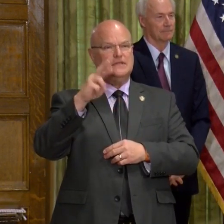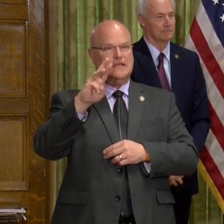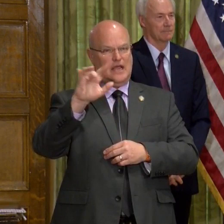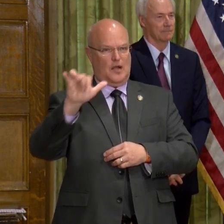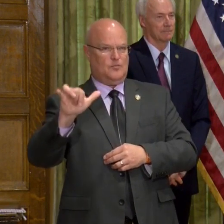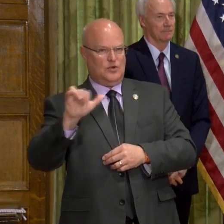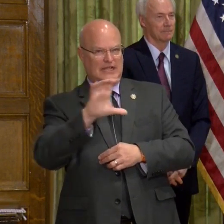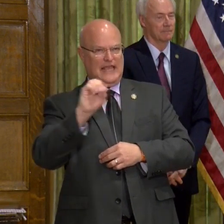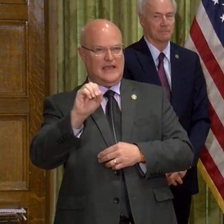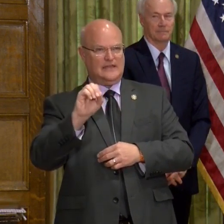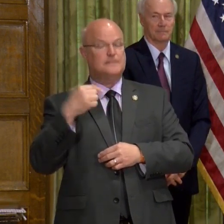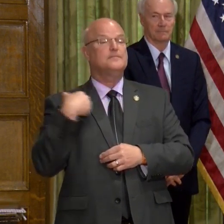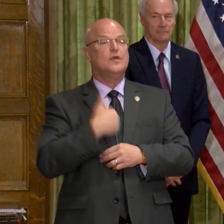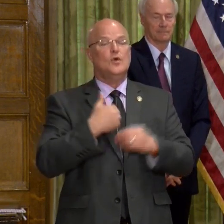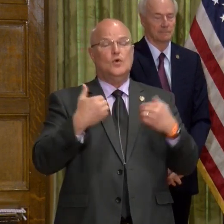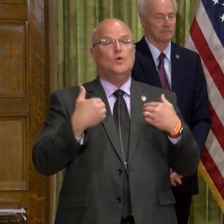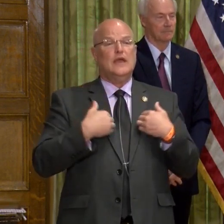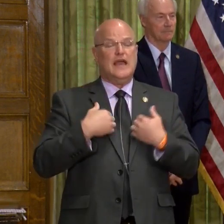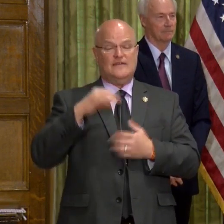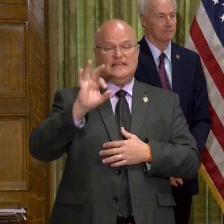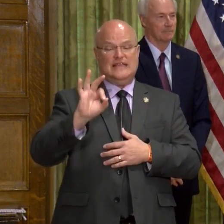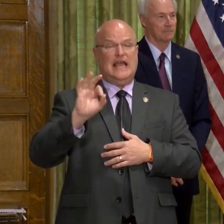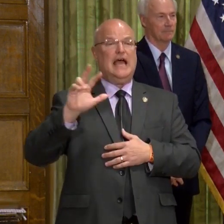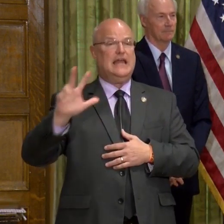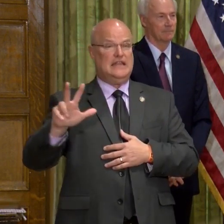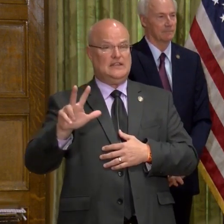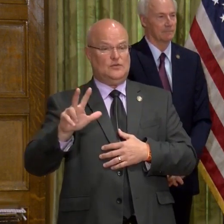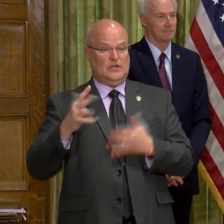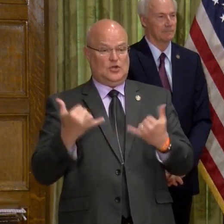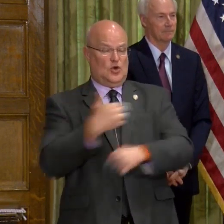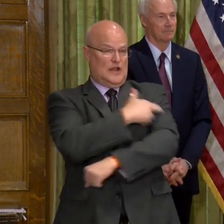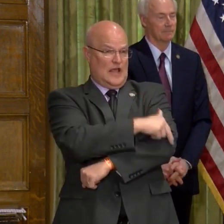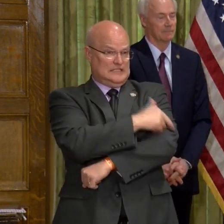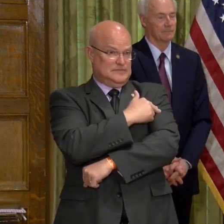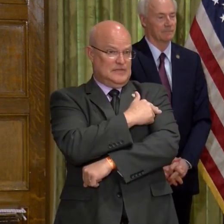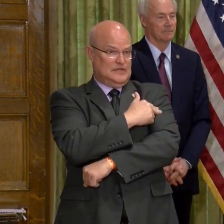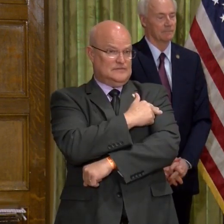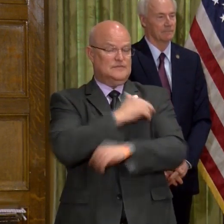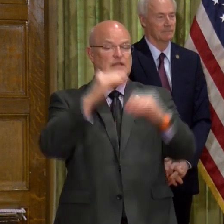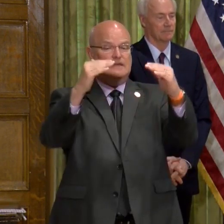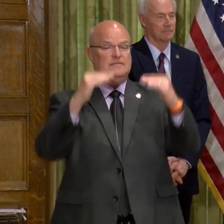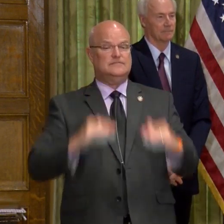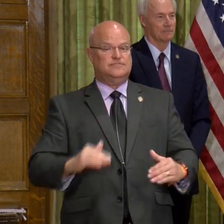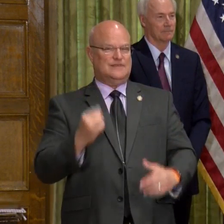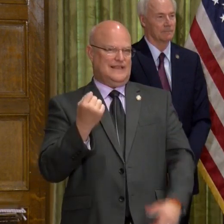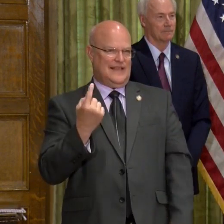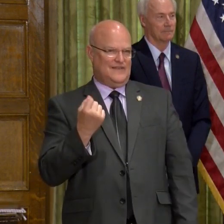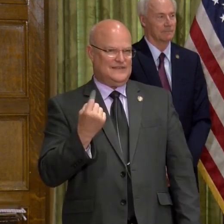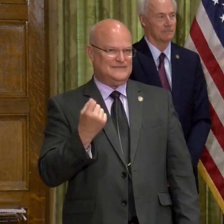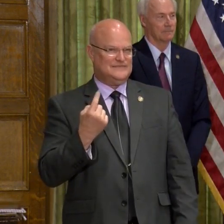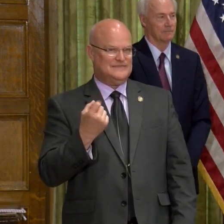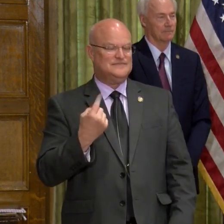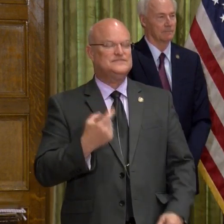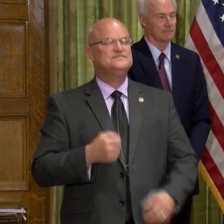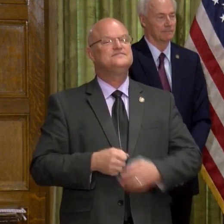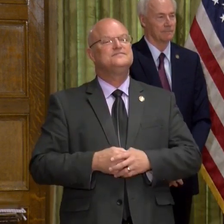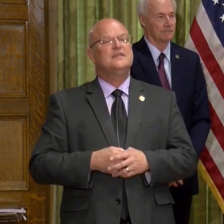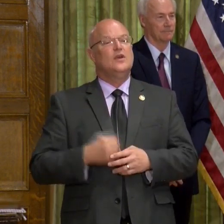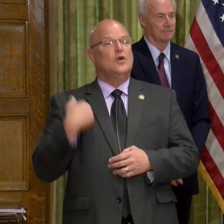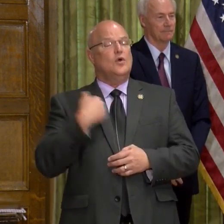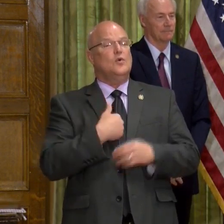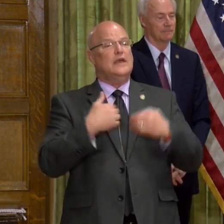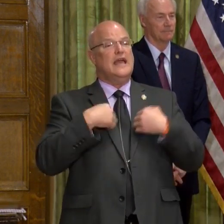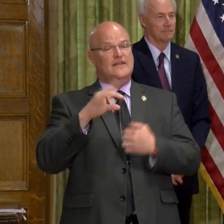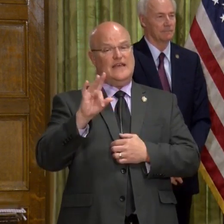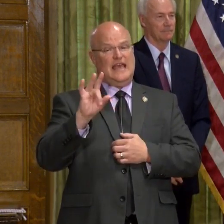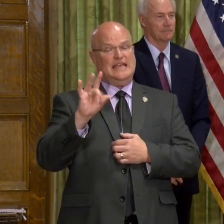has already mentioned that we have 93 current hospitalizations. That's a drop of 11 from yesterday. We